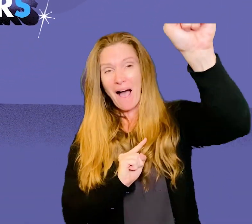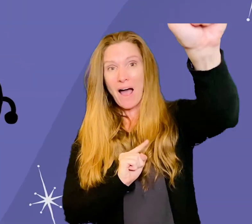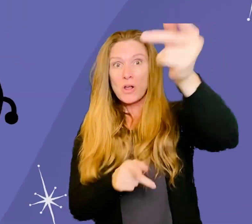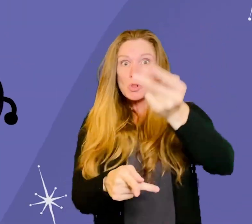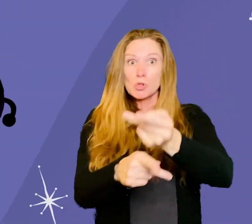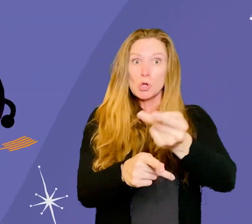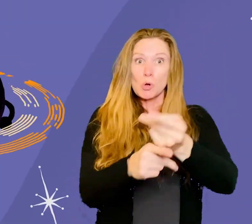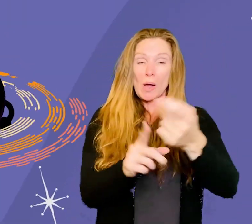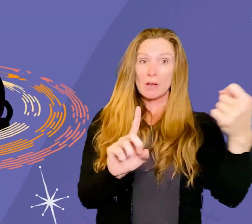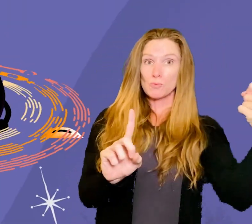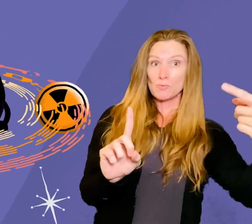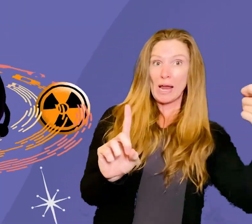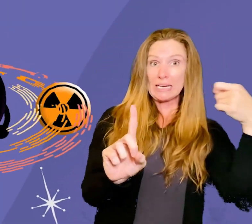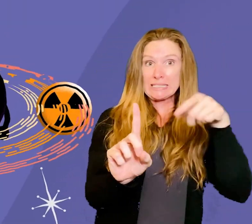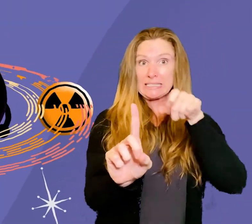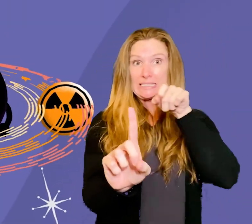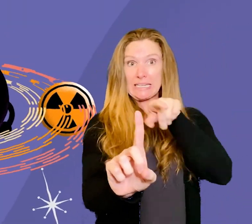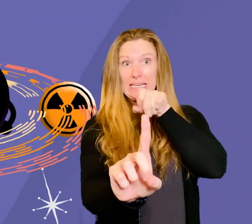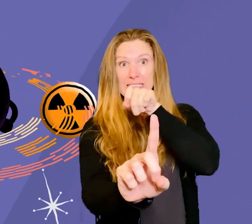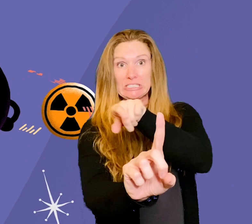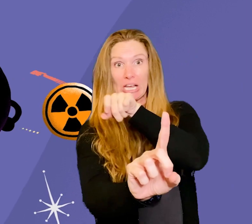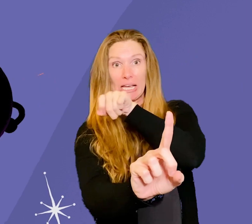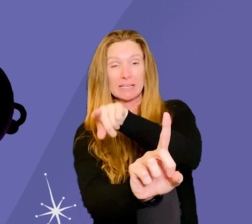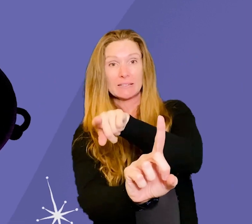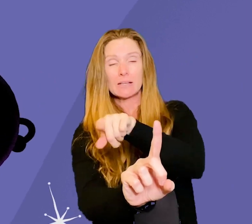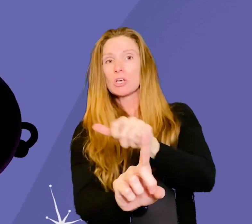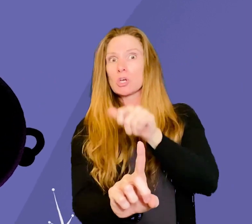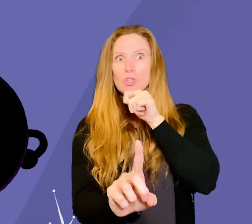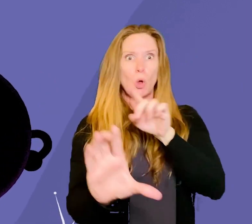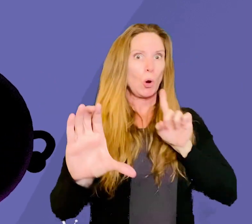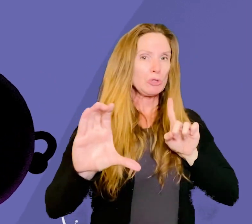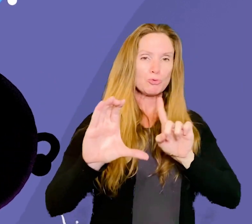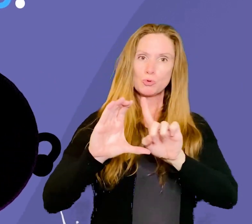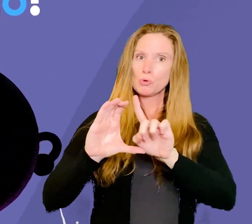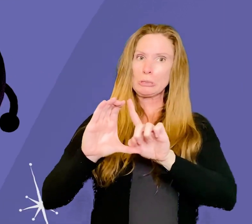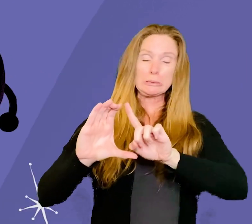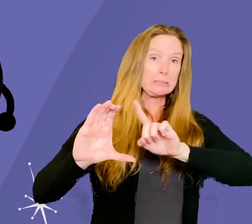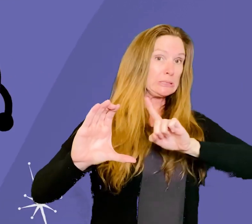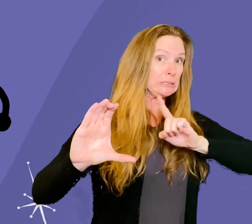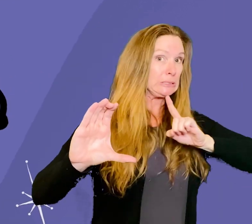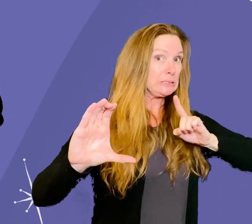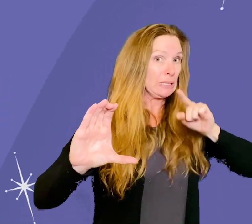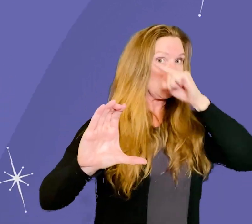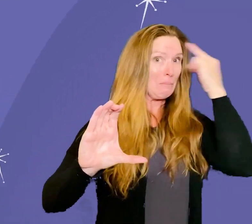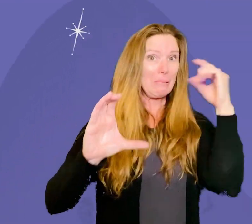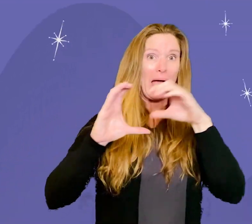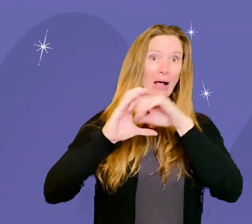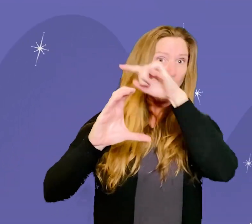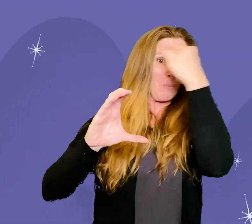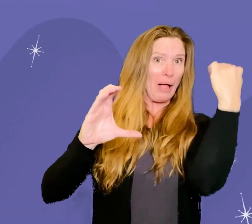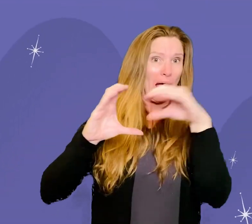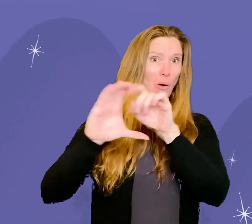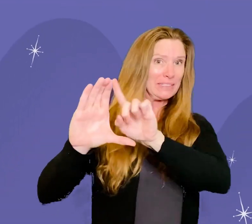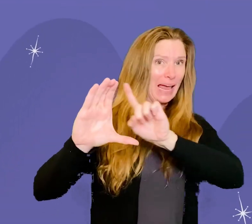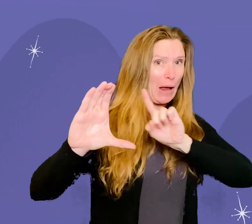look out for radiation Don't get too close, back away Black hole, black hole, stay away!